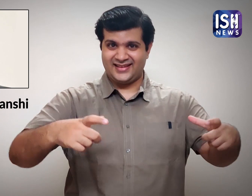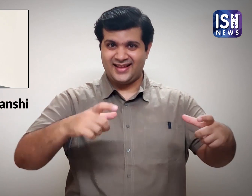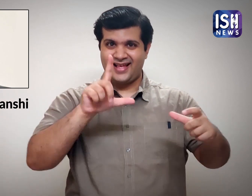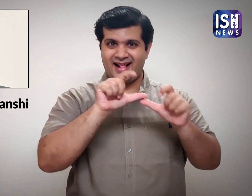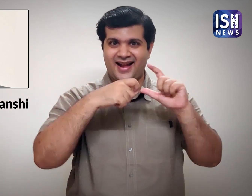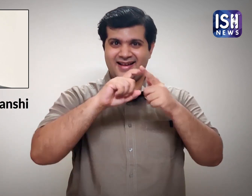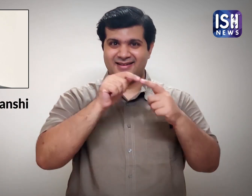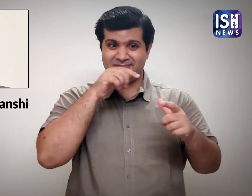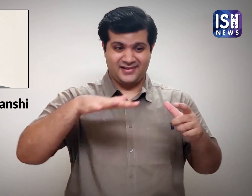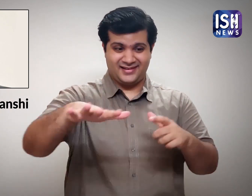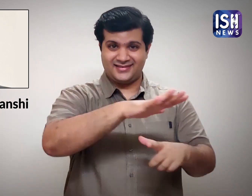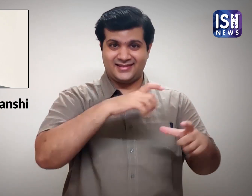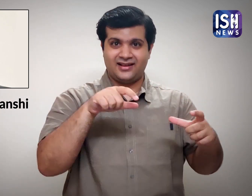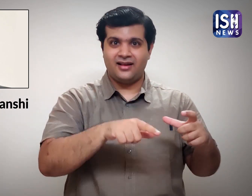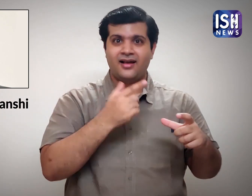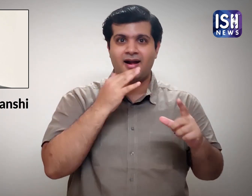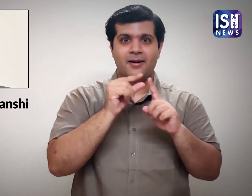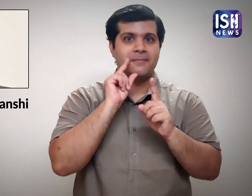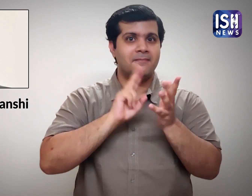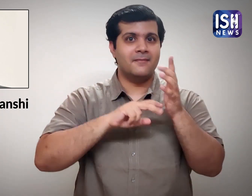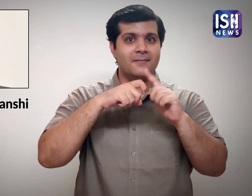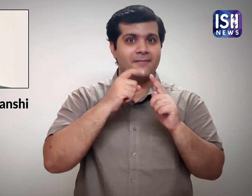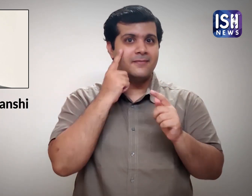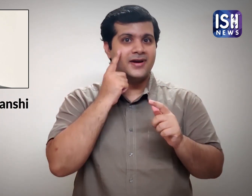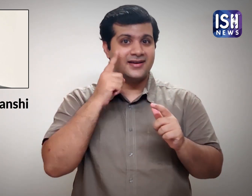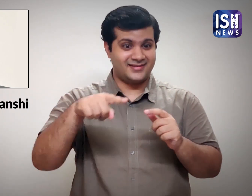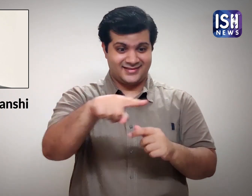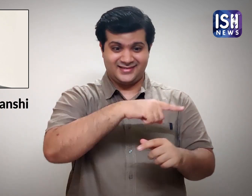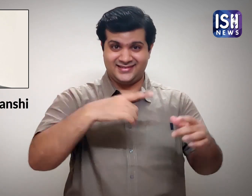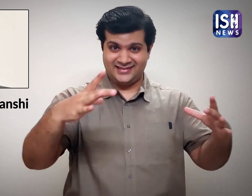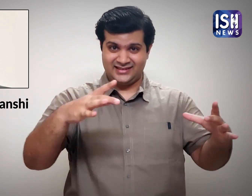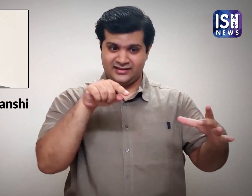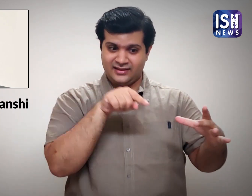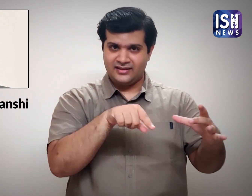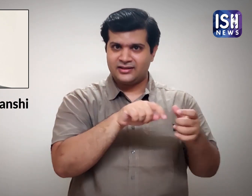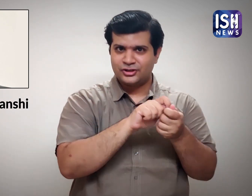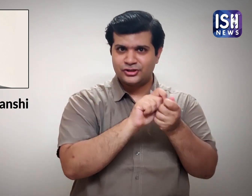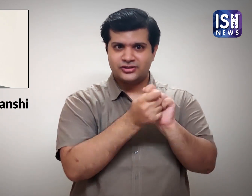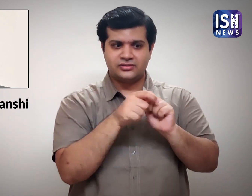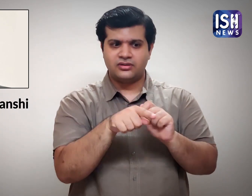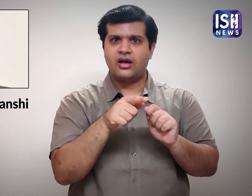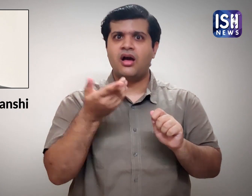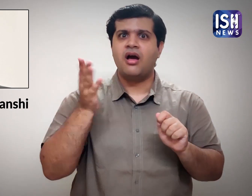Looking at the level of this colour change, it cannot be because of human intervention. 10.